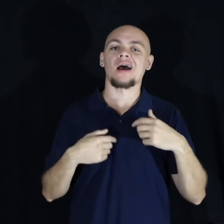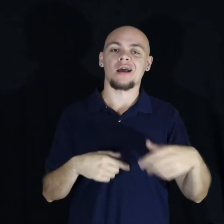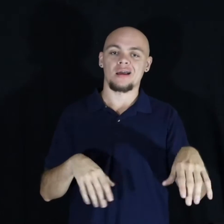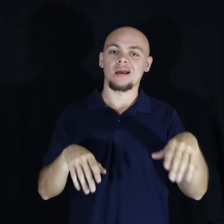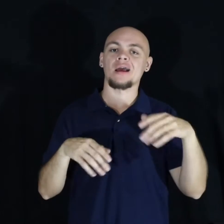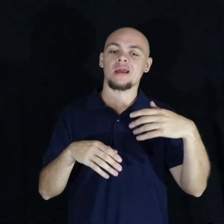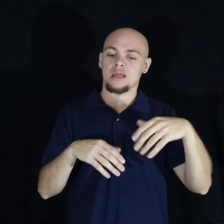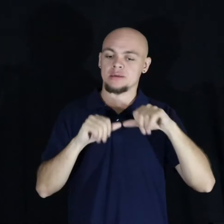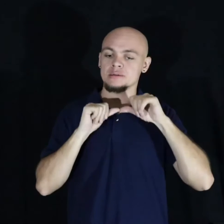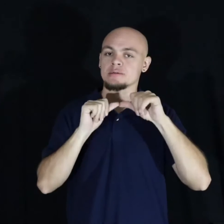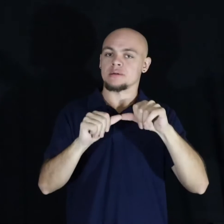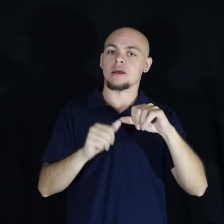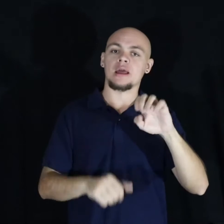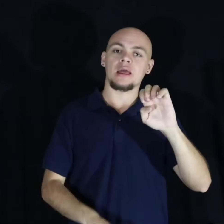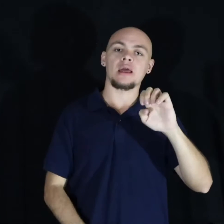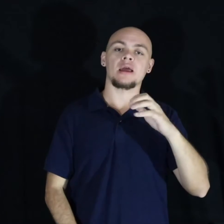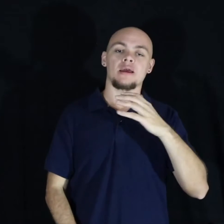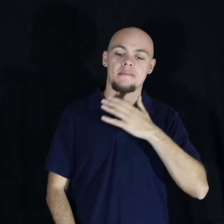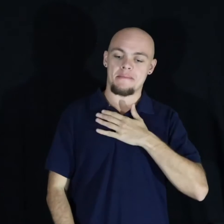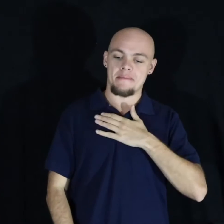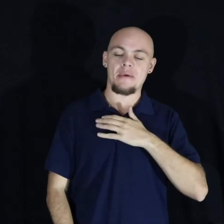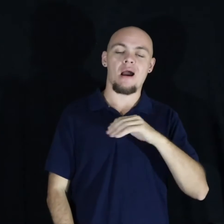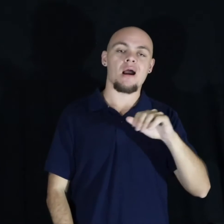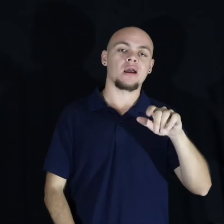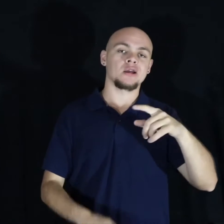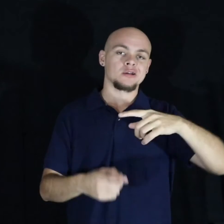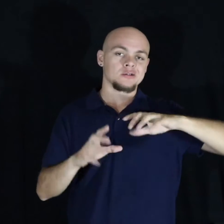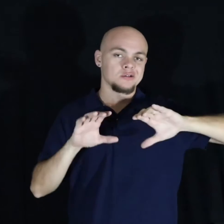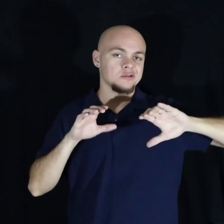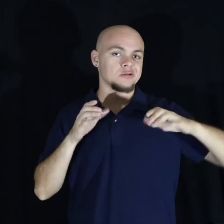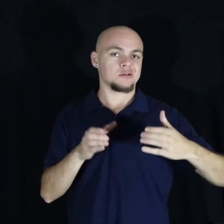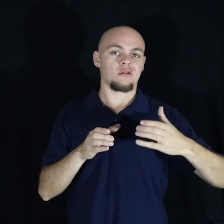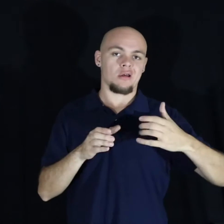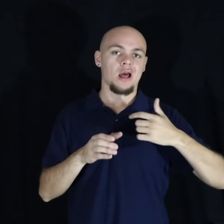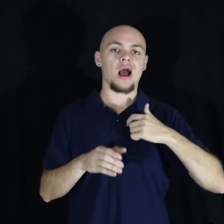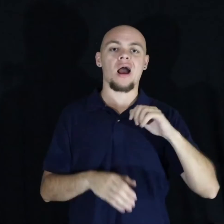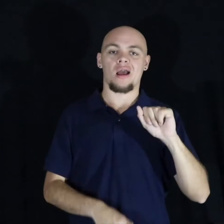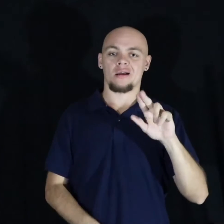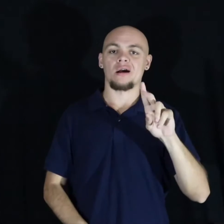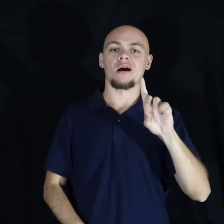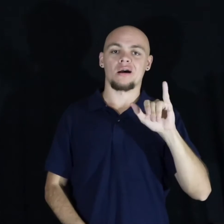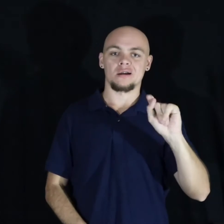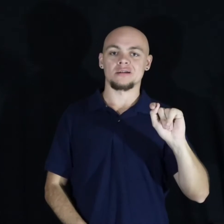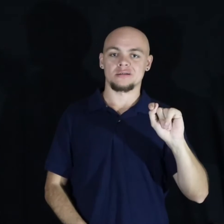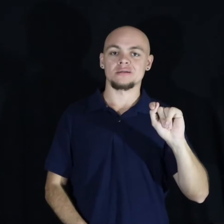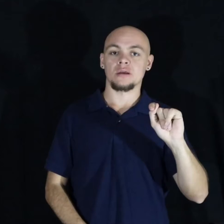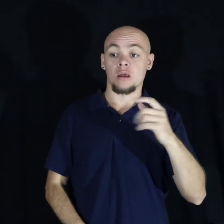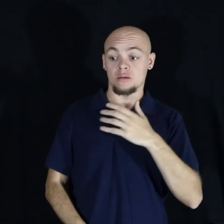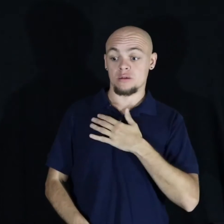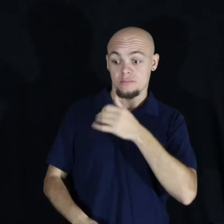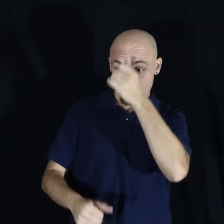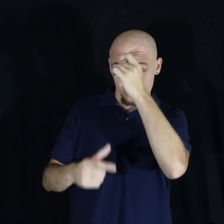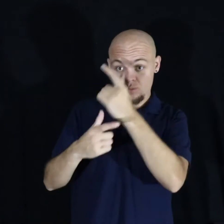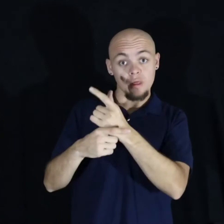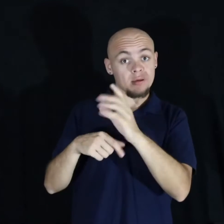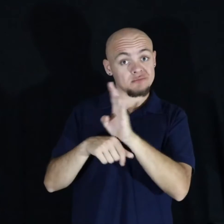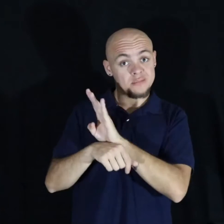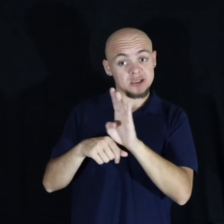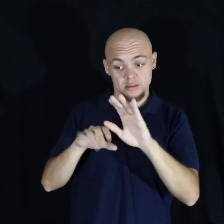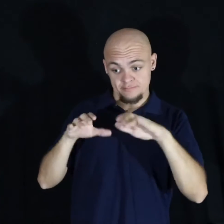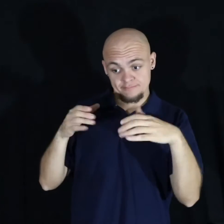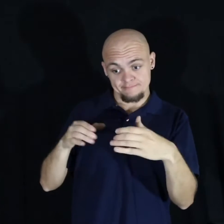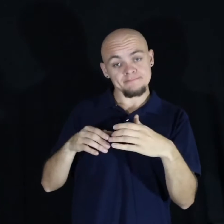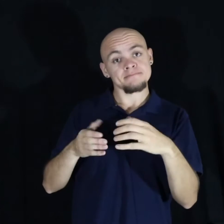I audited my circle. I started business with my brothers. We sat in my basement,